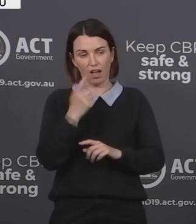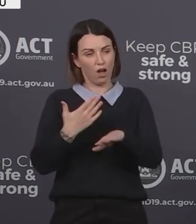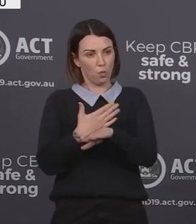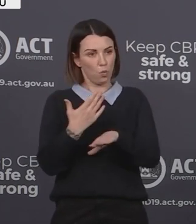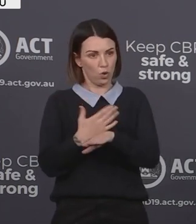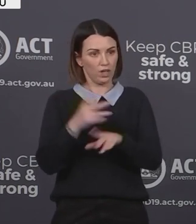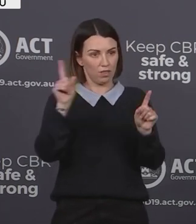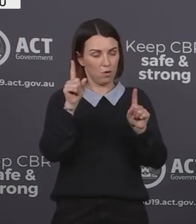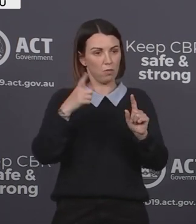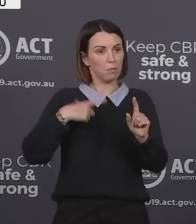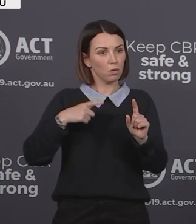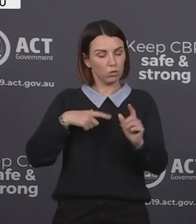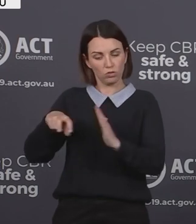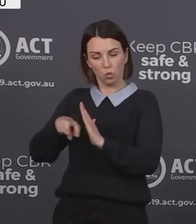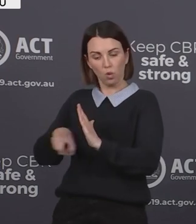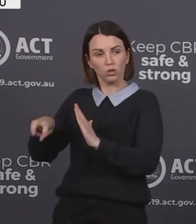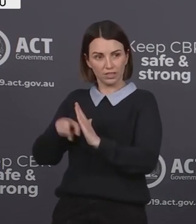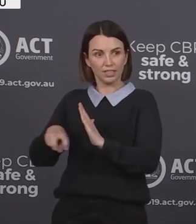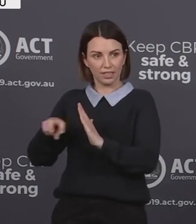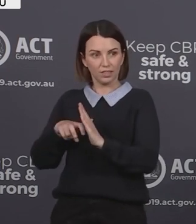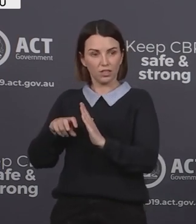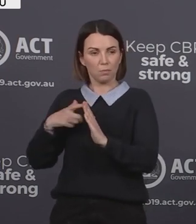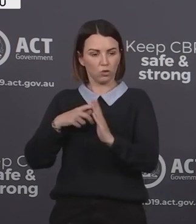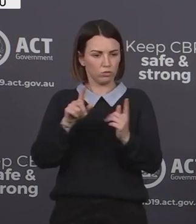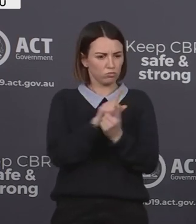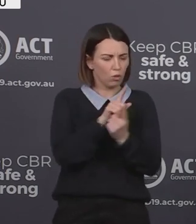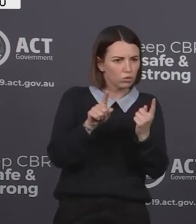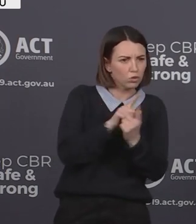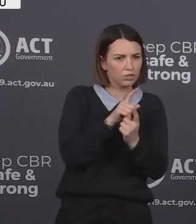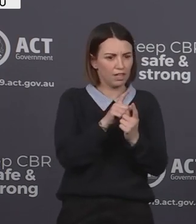as they are in quarantine as a result of this exposure.